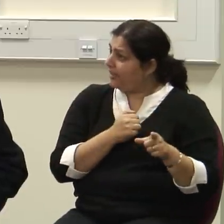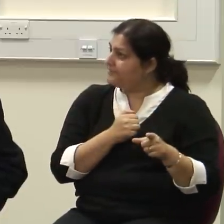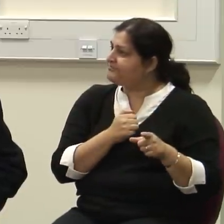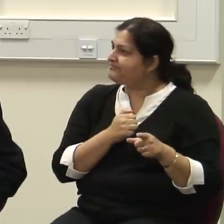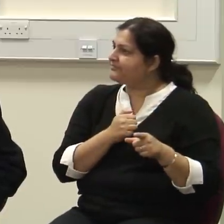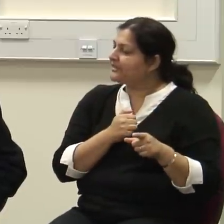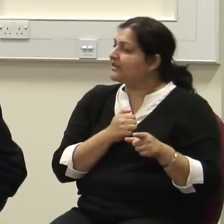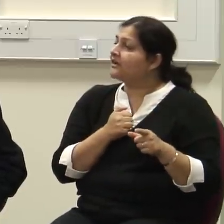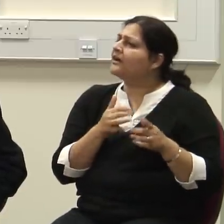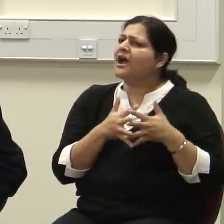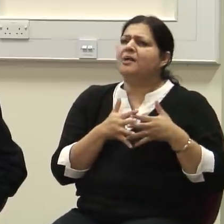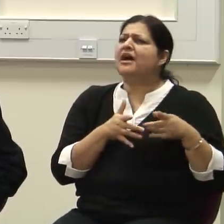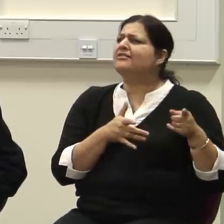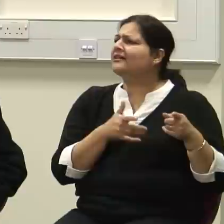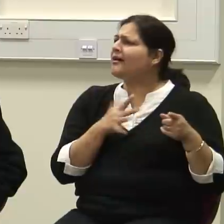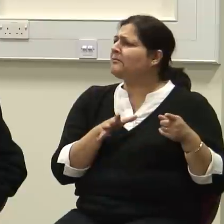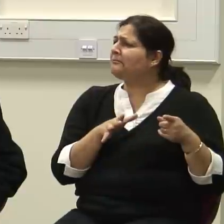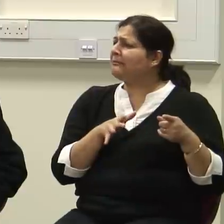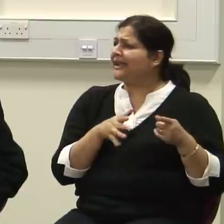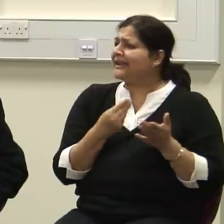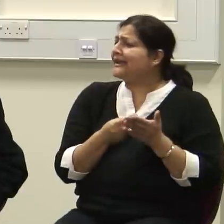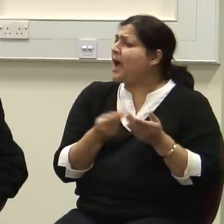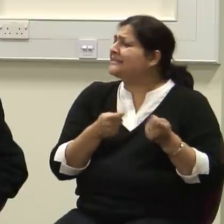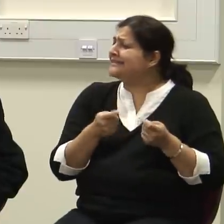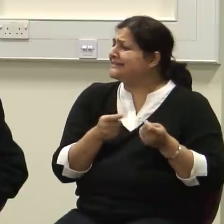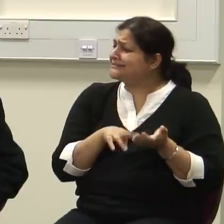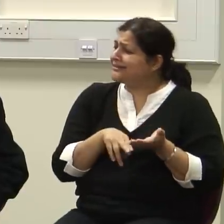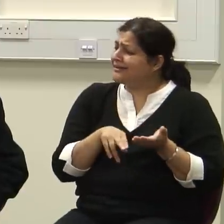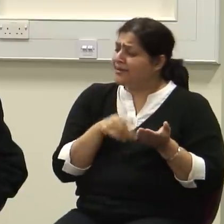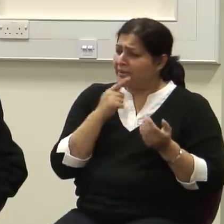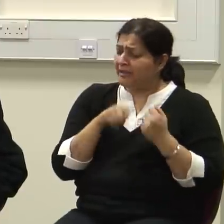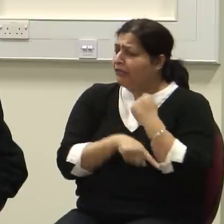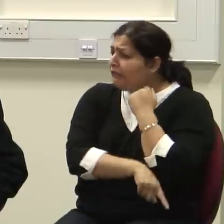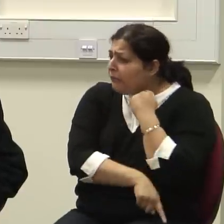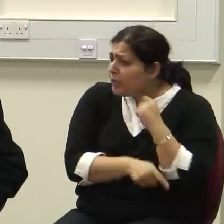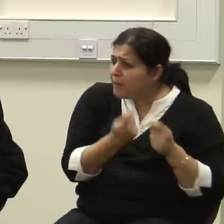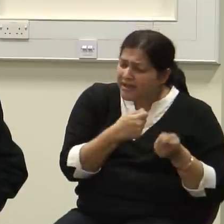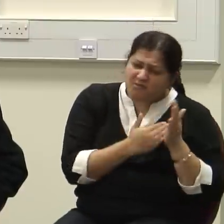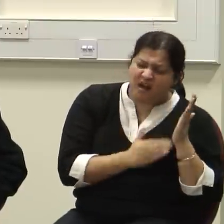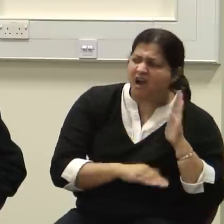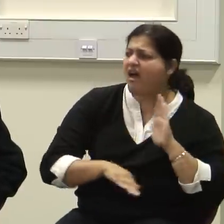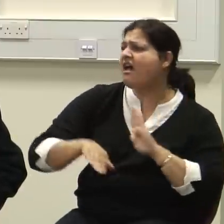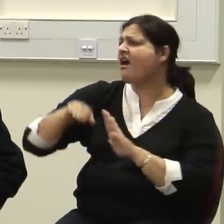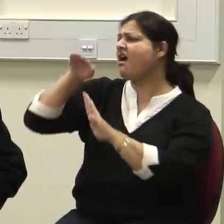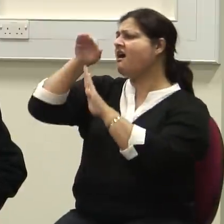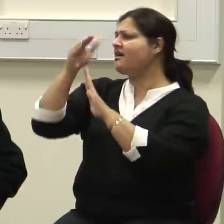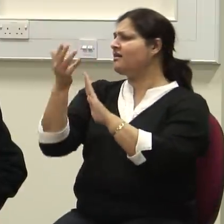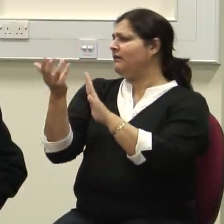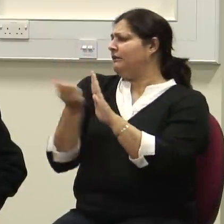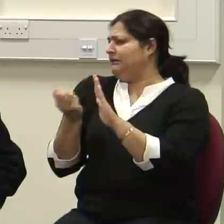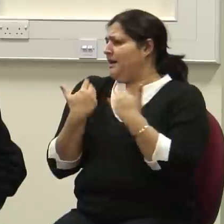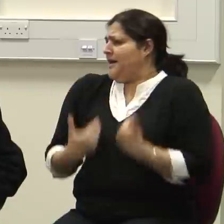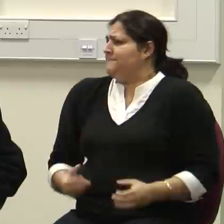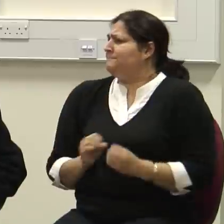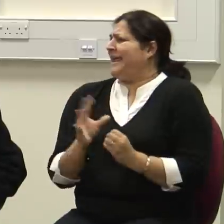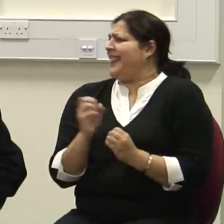the greatest, unbelievable advancement of people from nothing to billionaires and back again. And